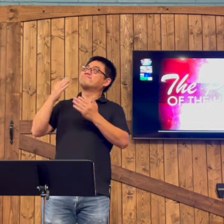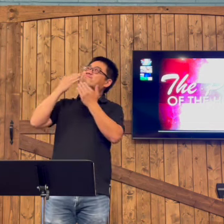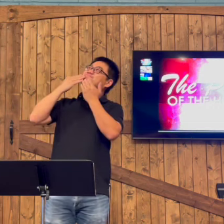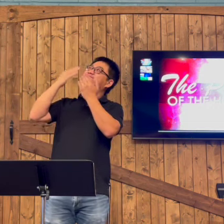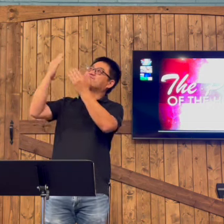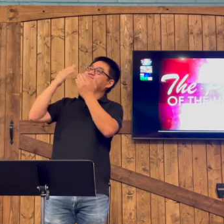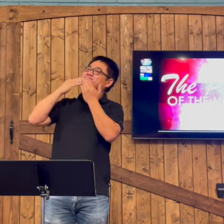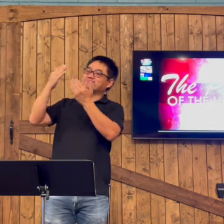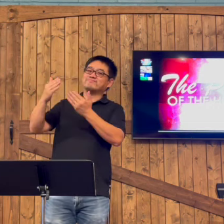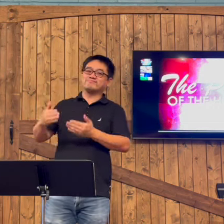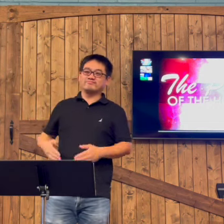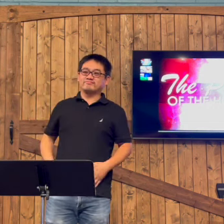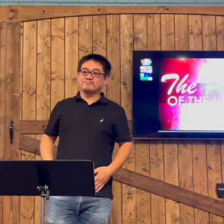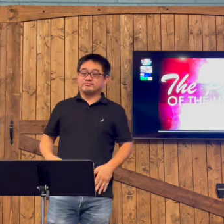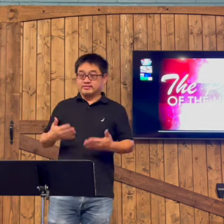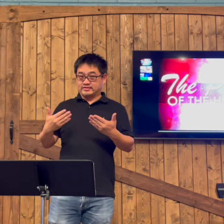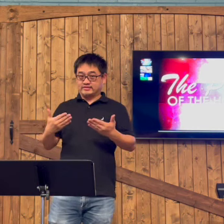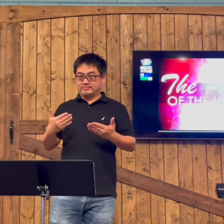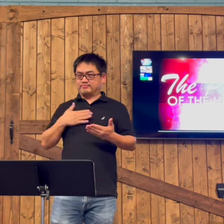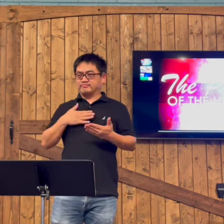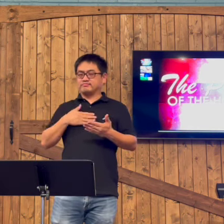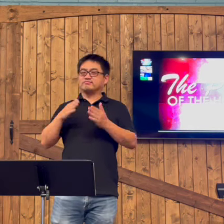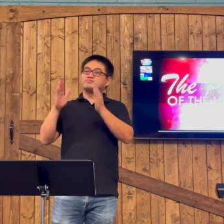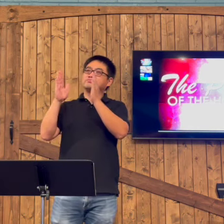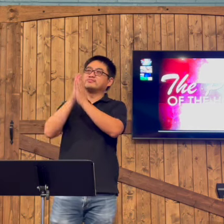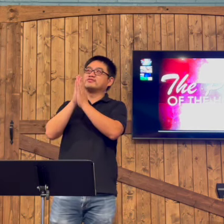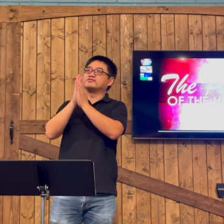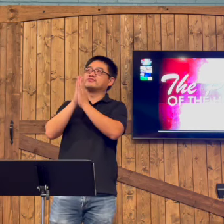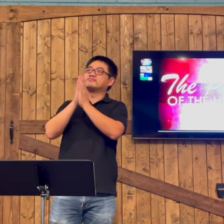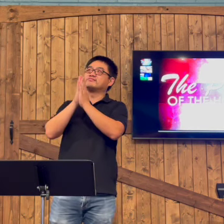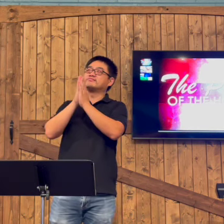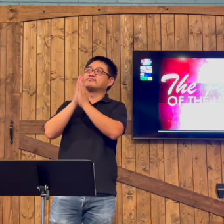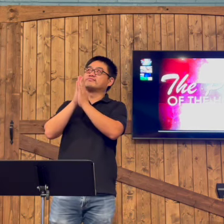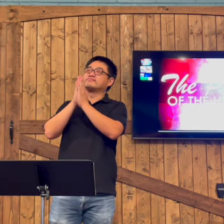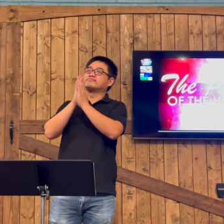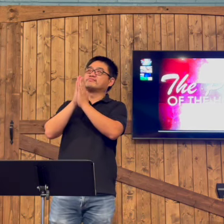and the children. We just thank Him so much because we are His children. Let's pray.